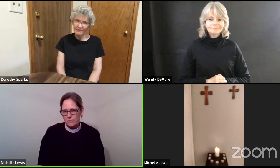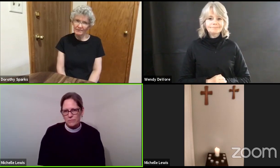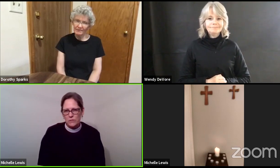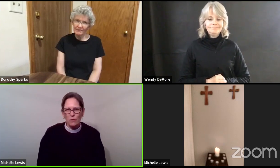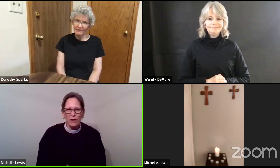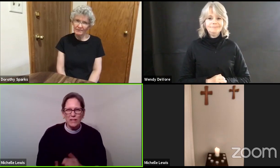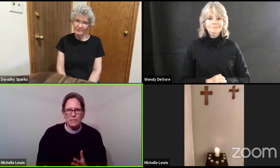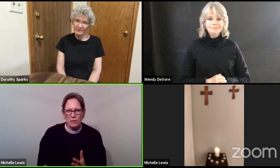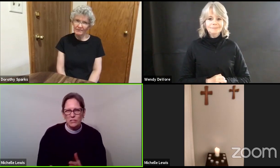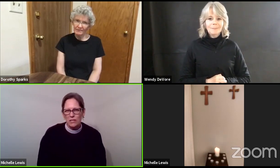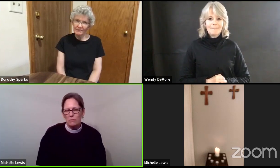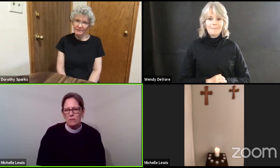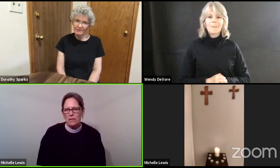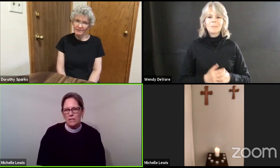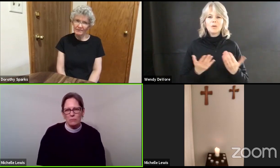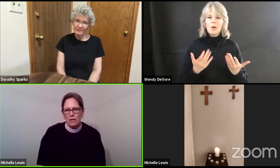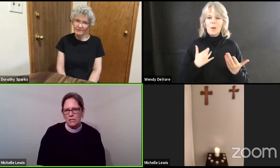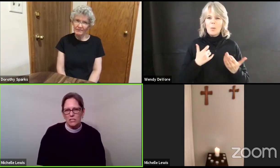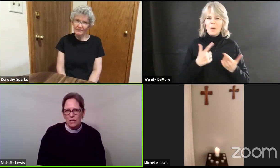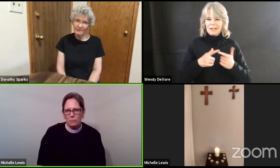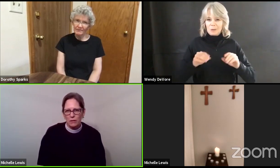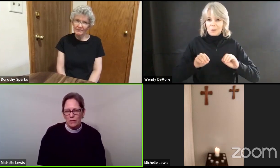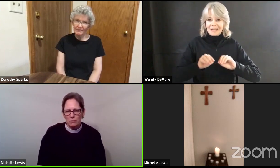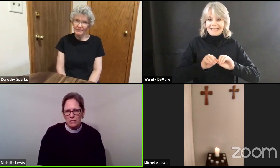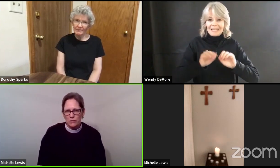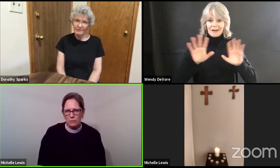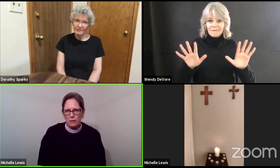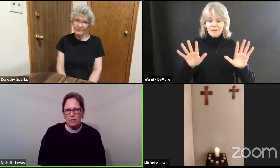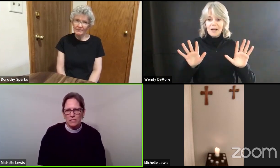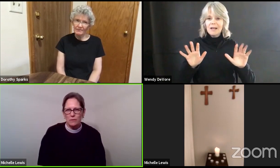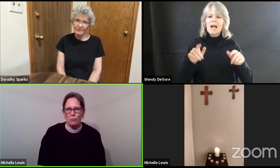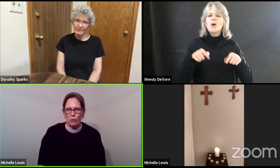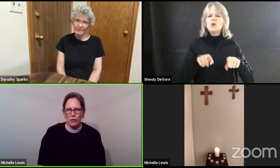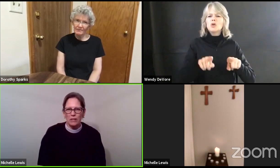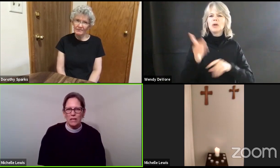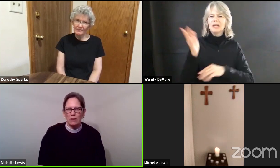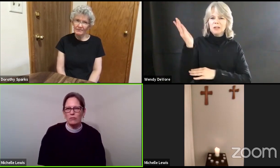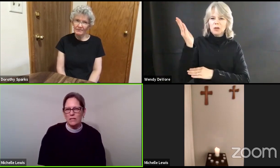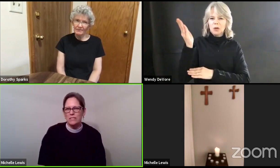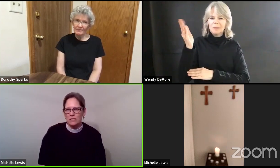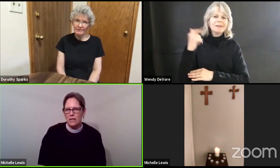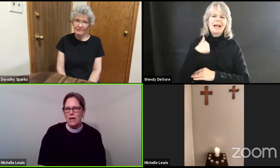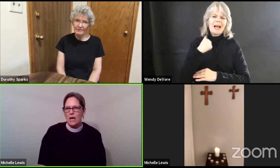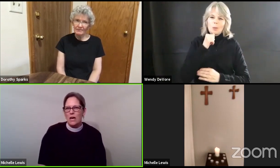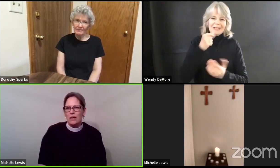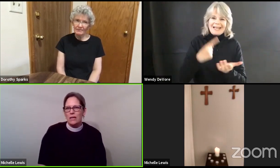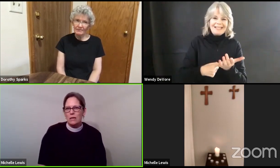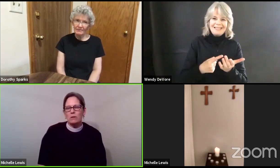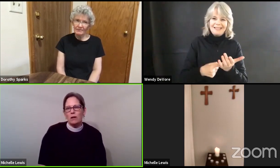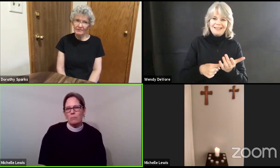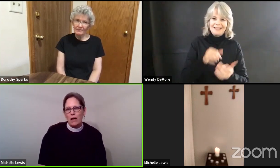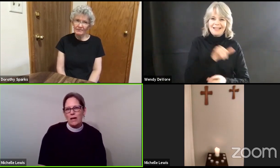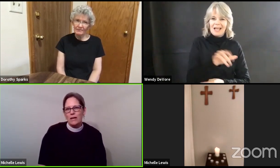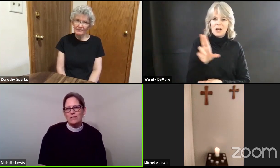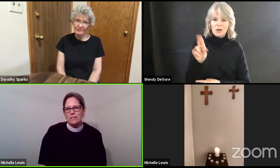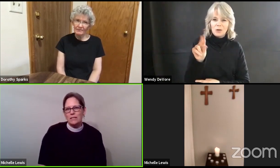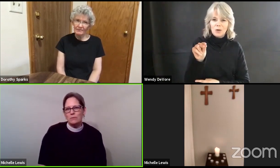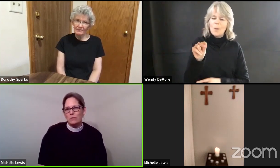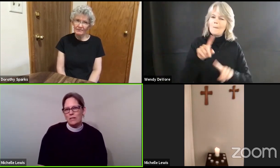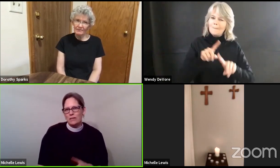I wanted to mention that because I'm not going to talk about it in my sermon but it's an important thing for us to keep in our minds as we